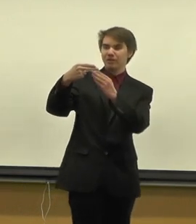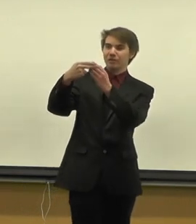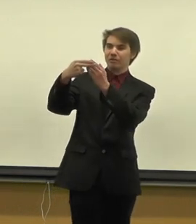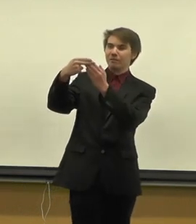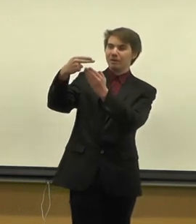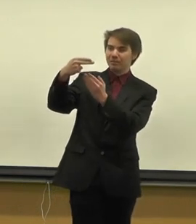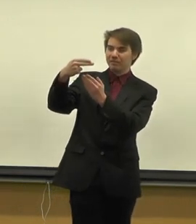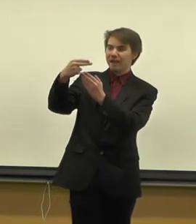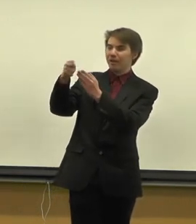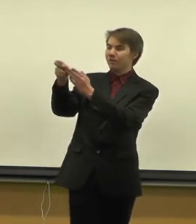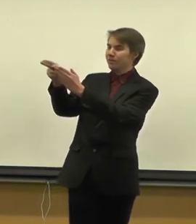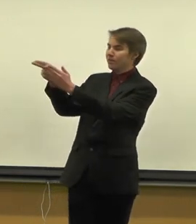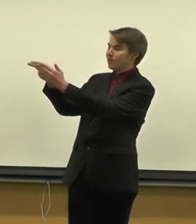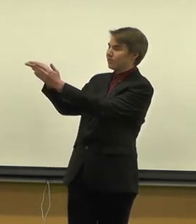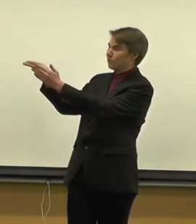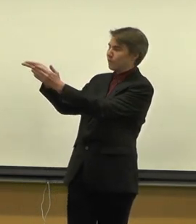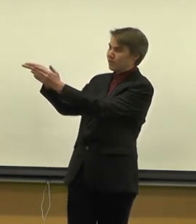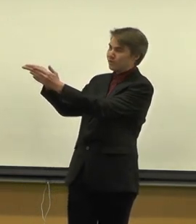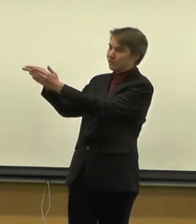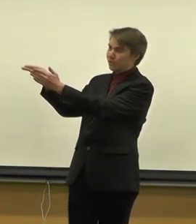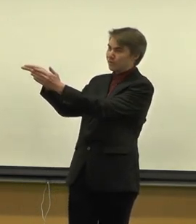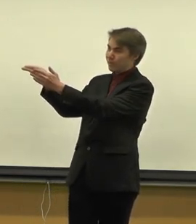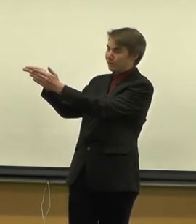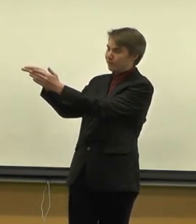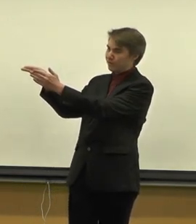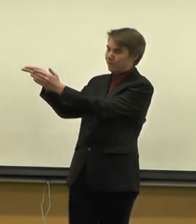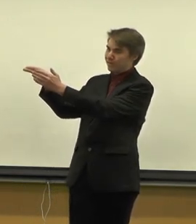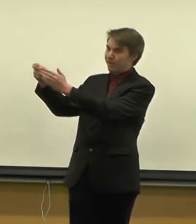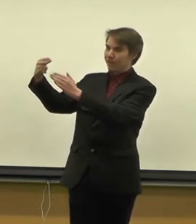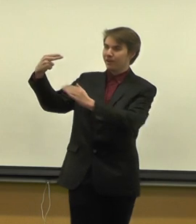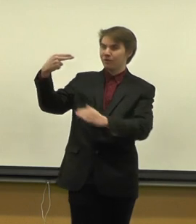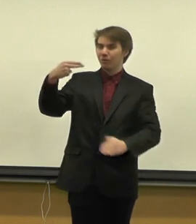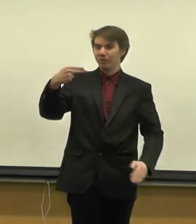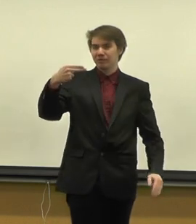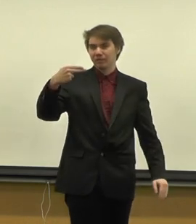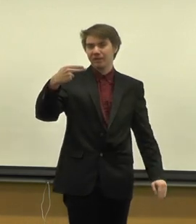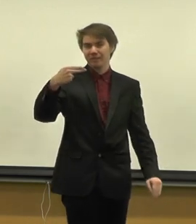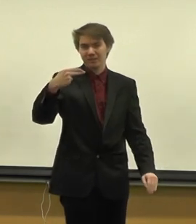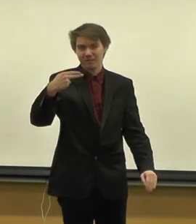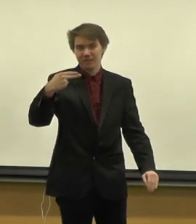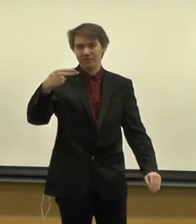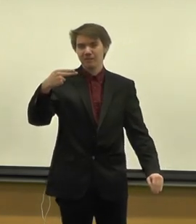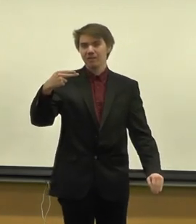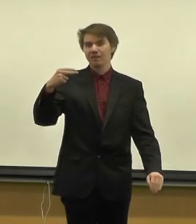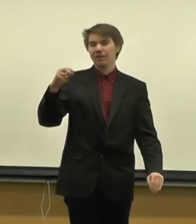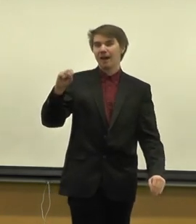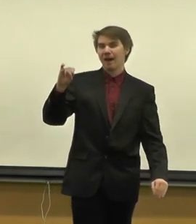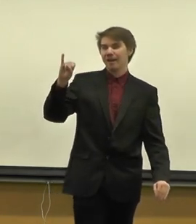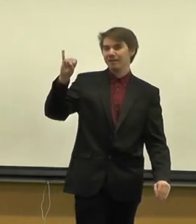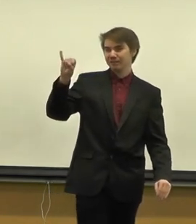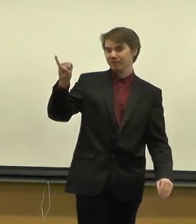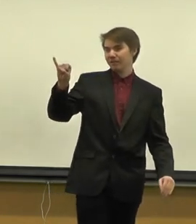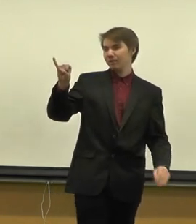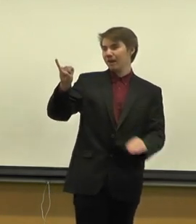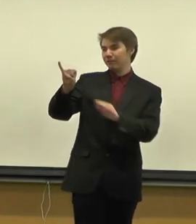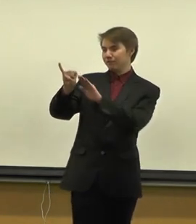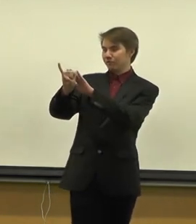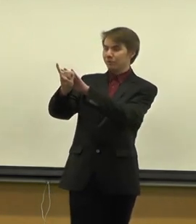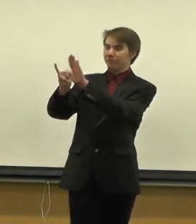and your thumb comes down to around your middle finger right there. And you hold it still like this. I, you have just your